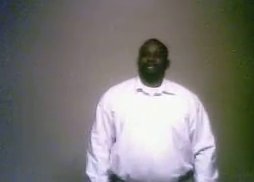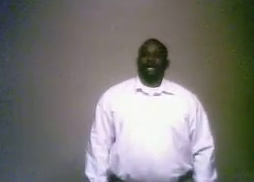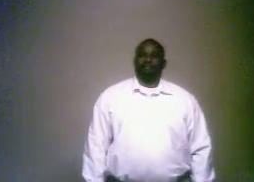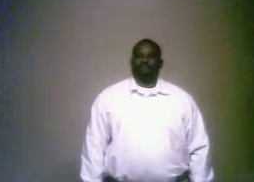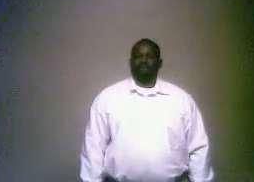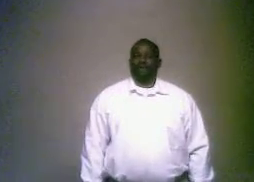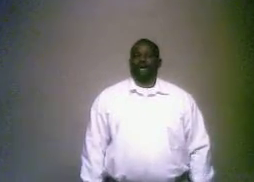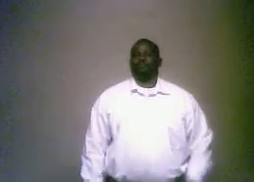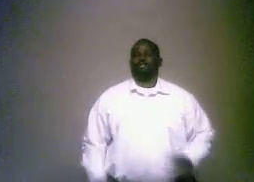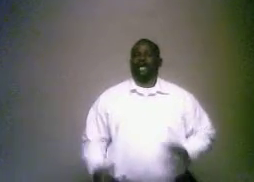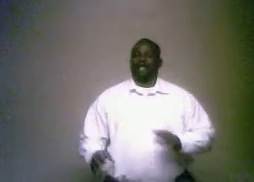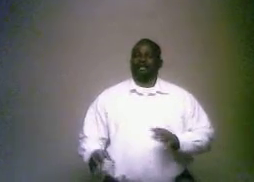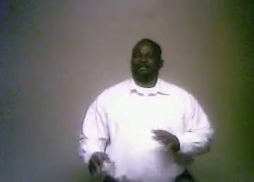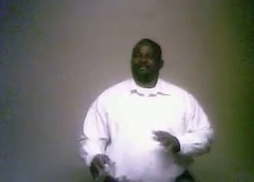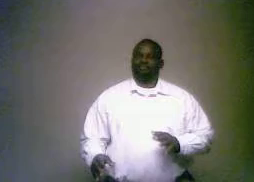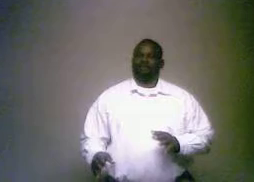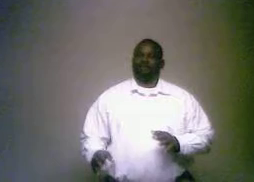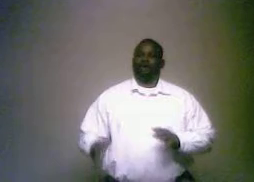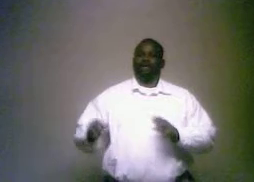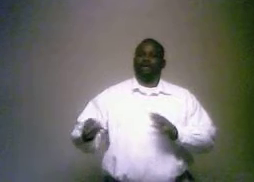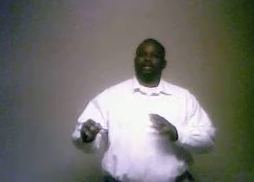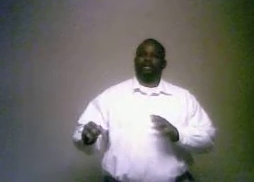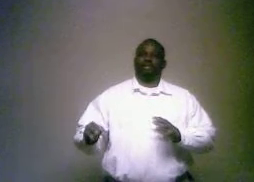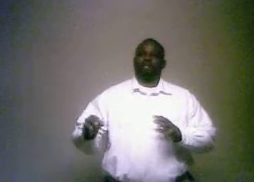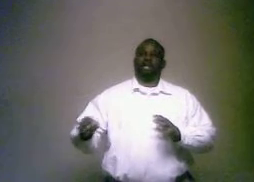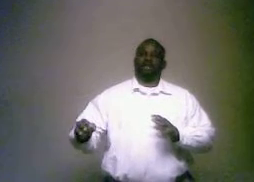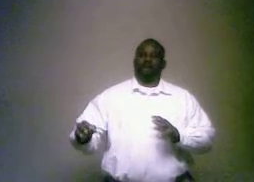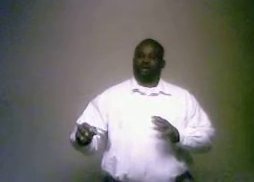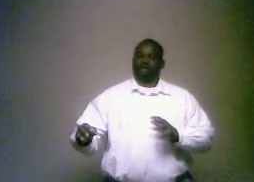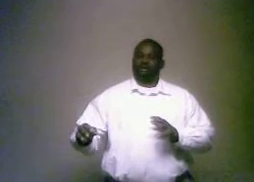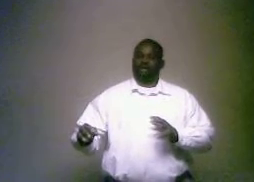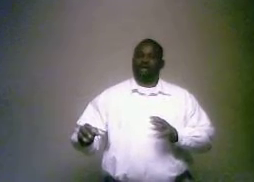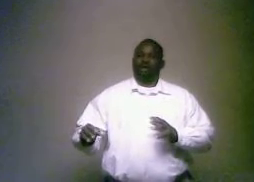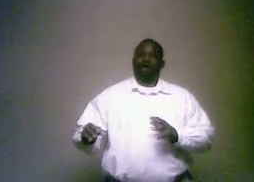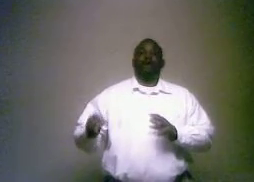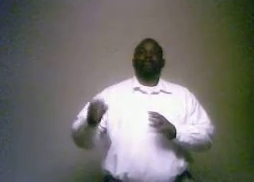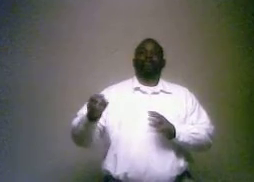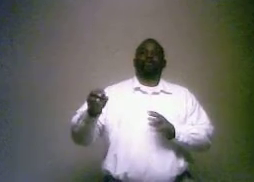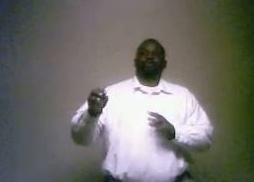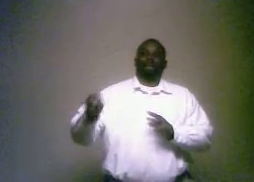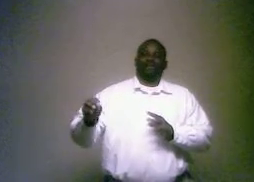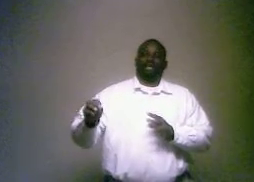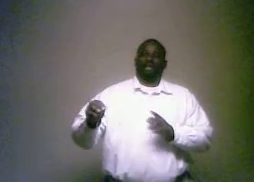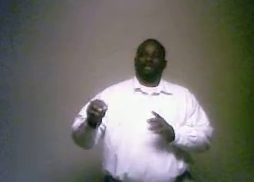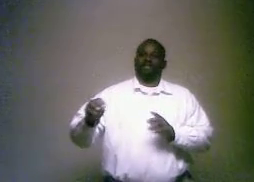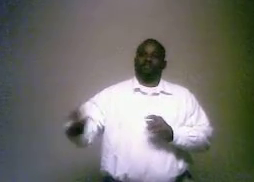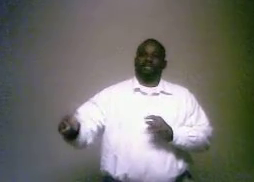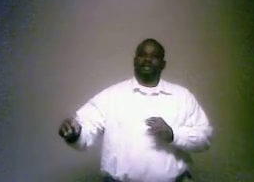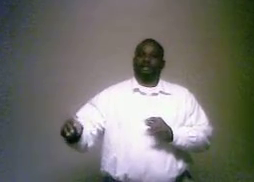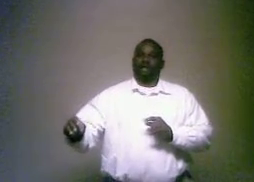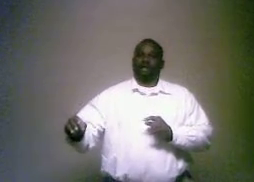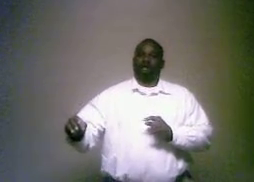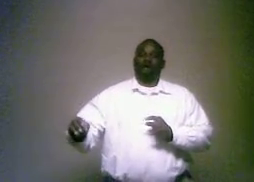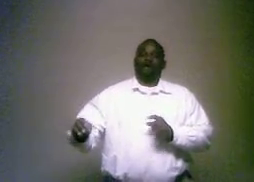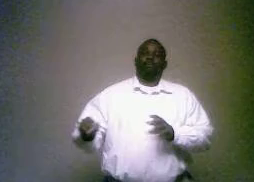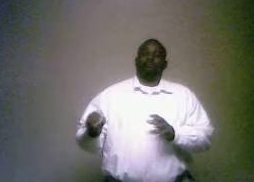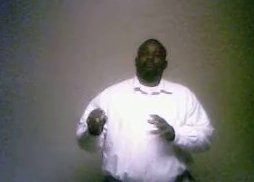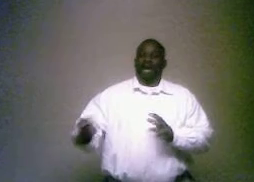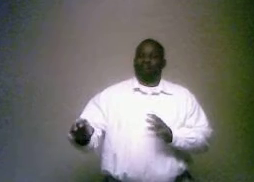up, you apostolics, your holiness, your Pentecostal, all those who believe that you have to speak in tongues or be baptized